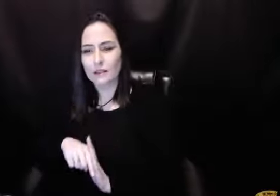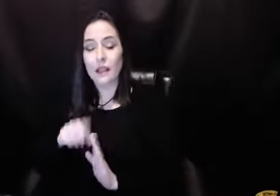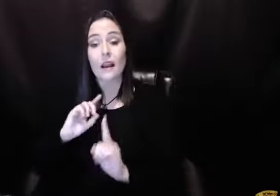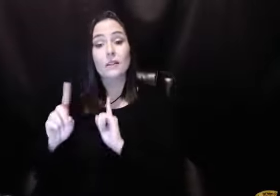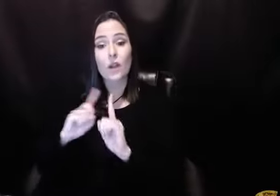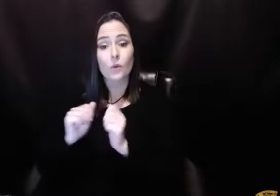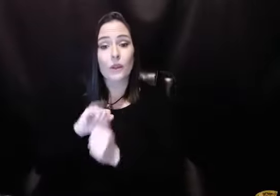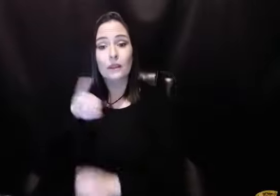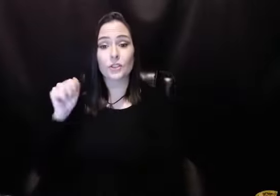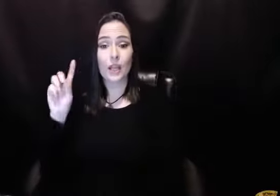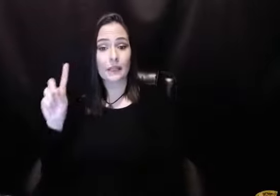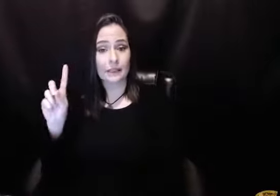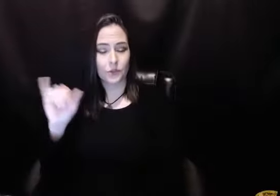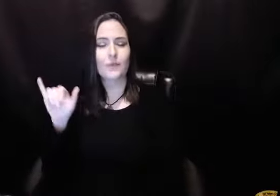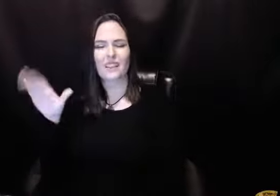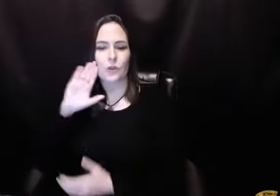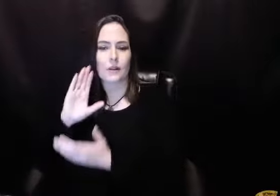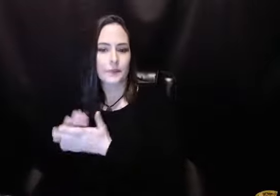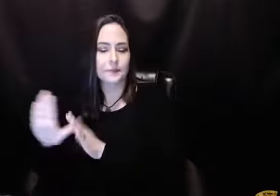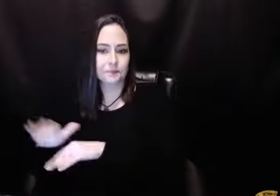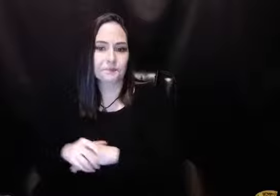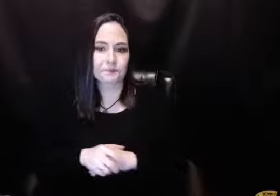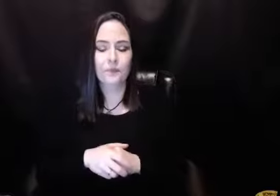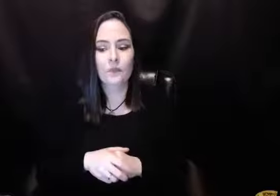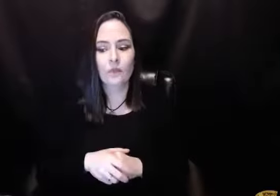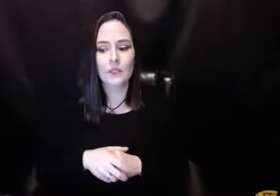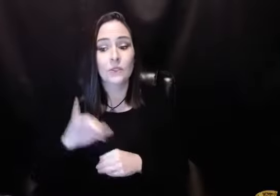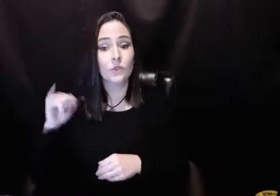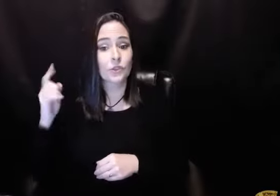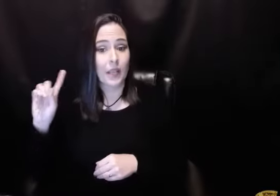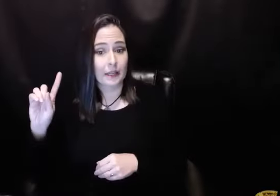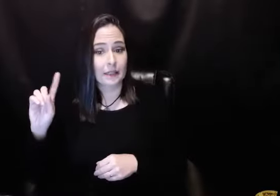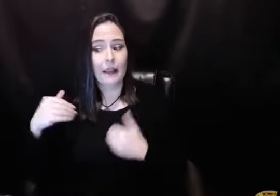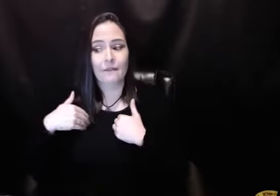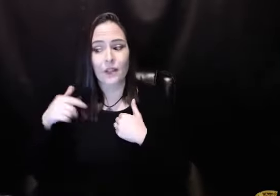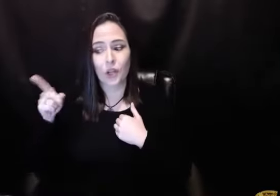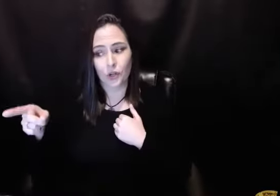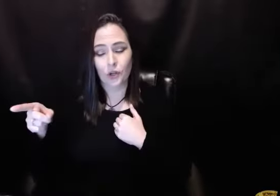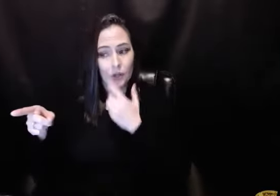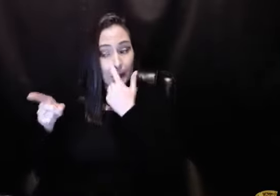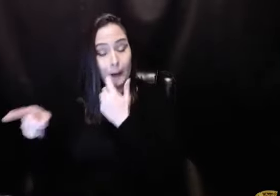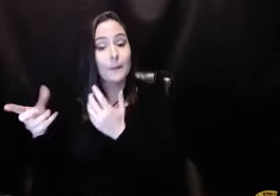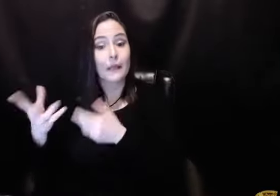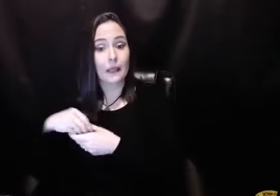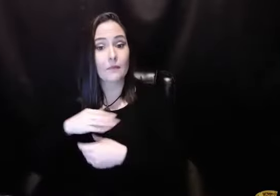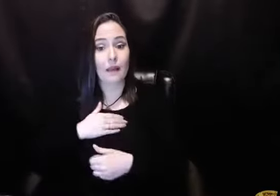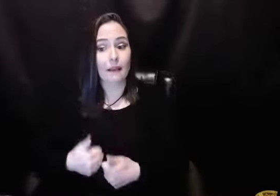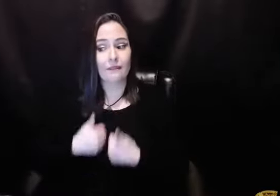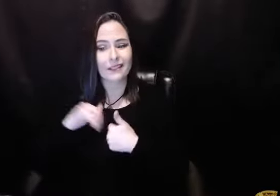expense, et cetera, in doing so. And I discussed it with J.D. for his input. J.D. is Mary Pearl's husband. Having J